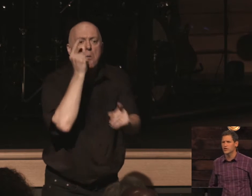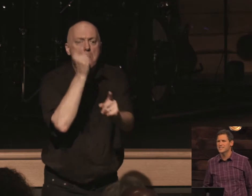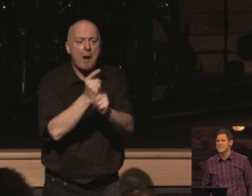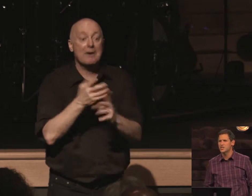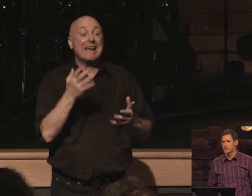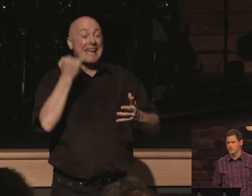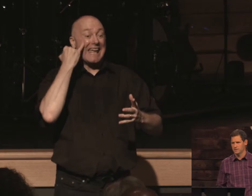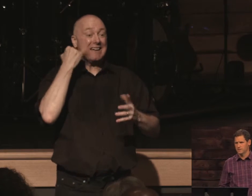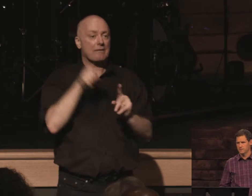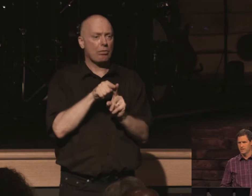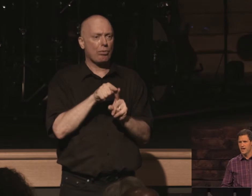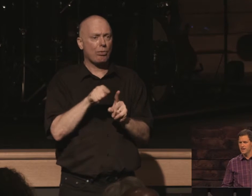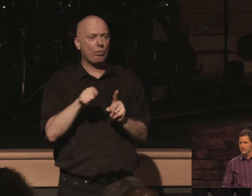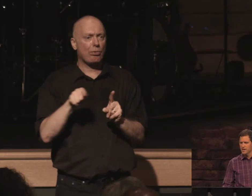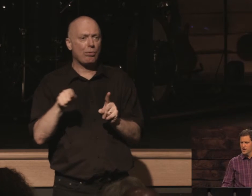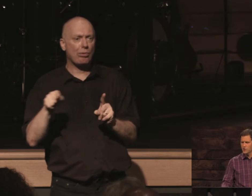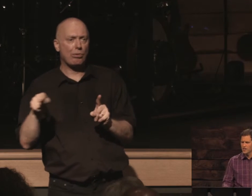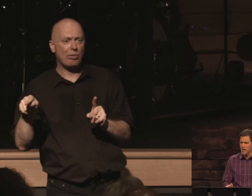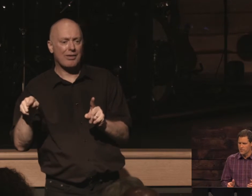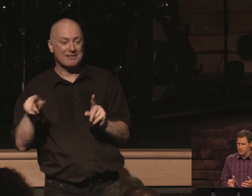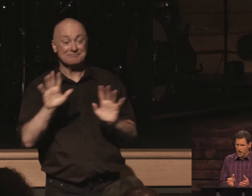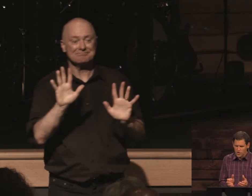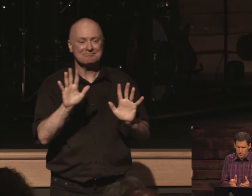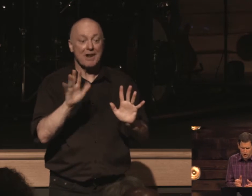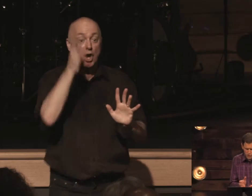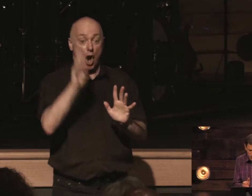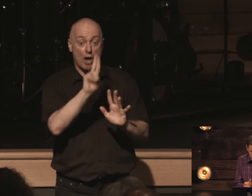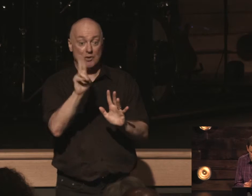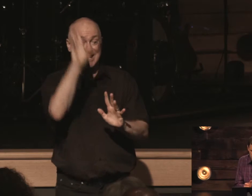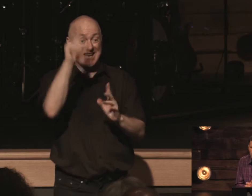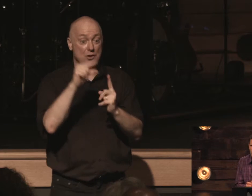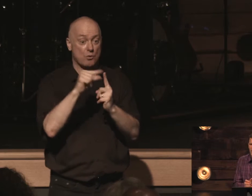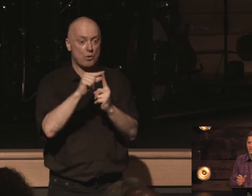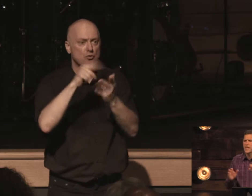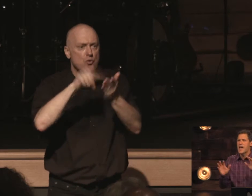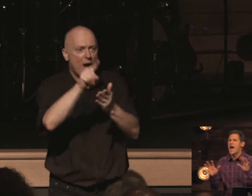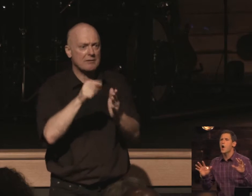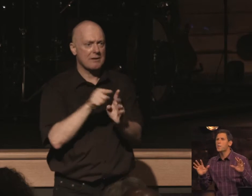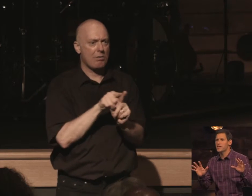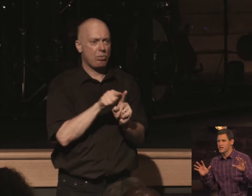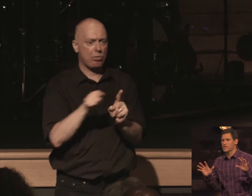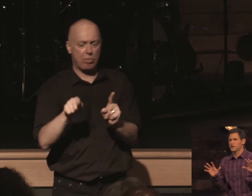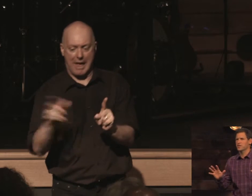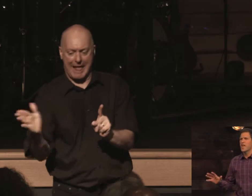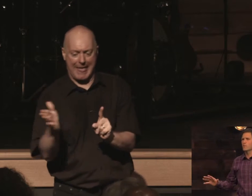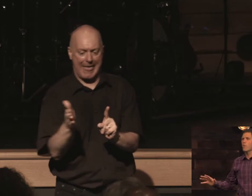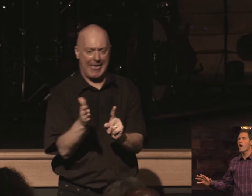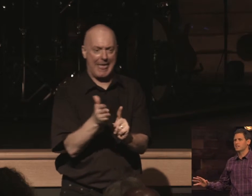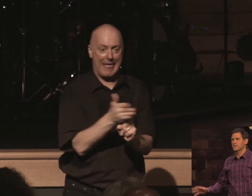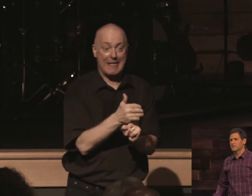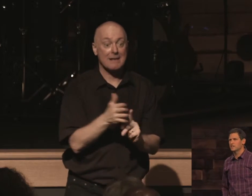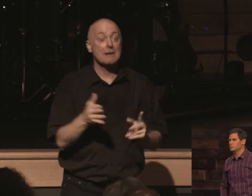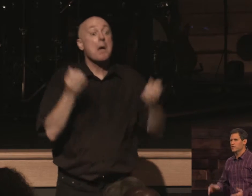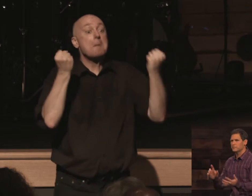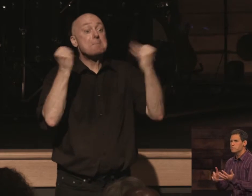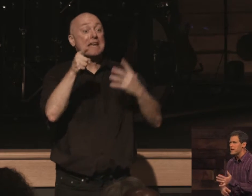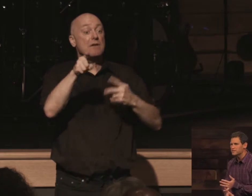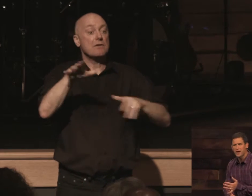condition okay so i love this god uses his word to correct us how many of us have walked into this place messed